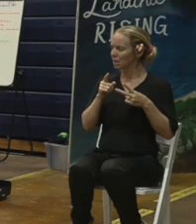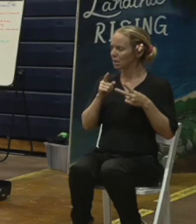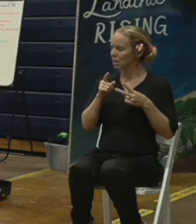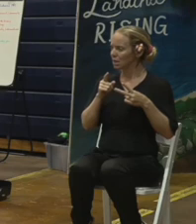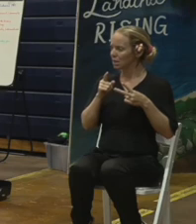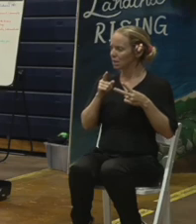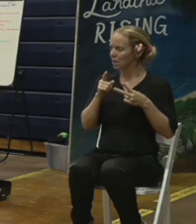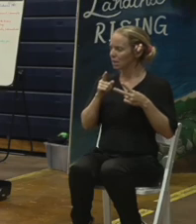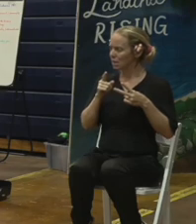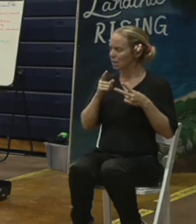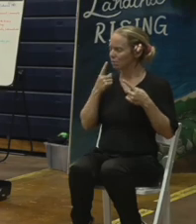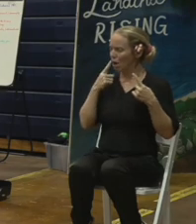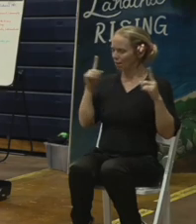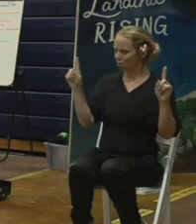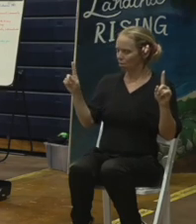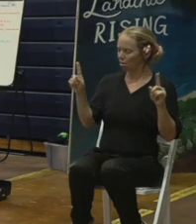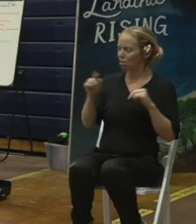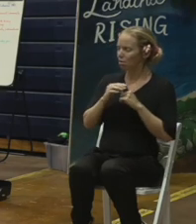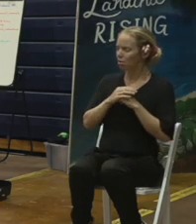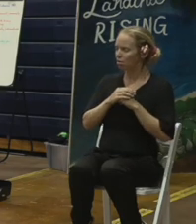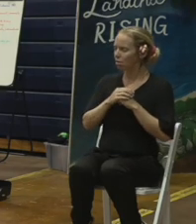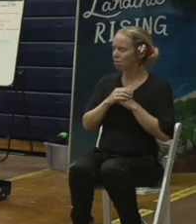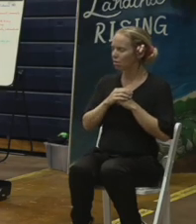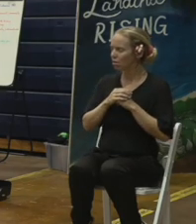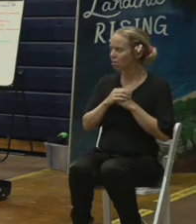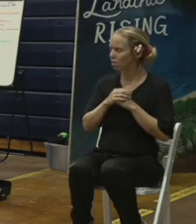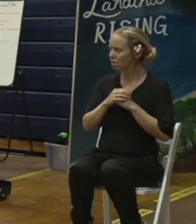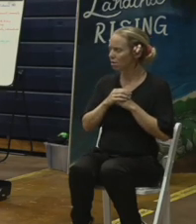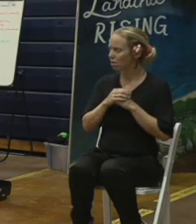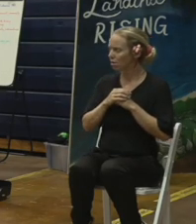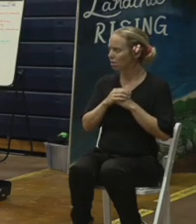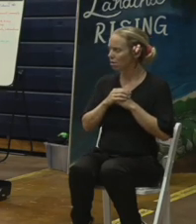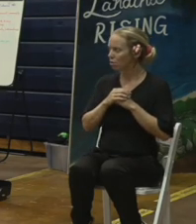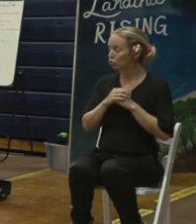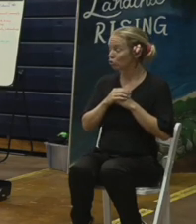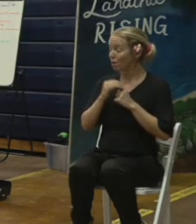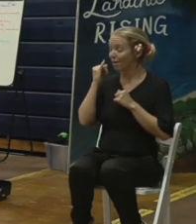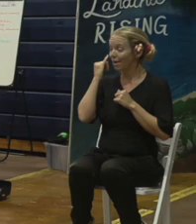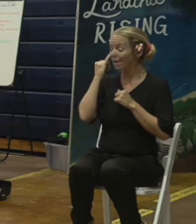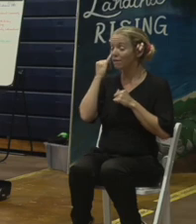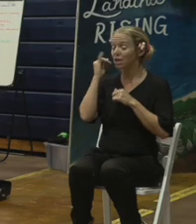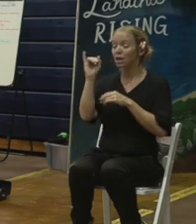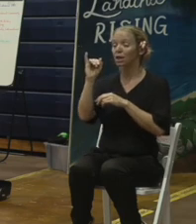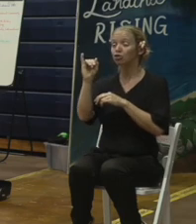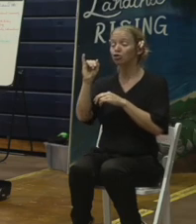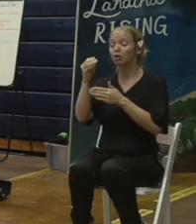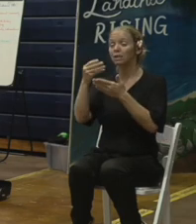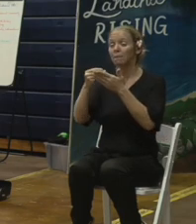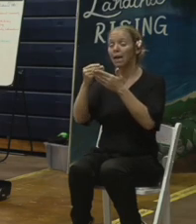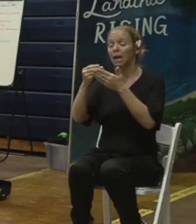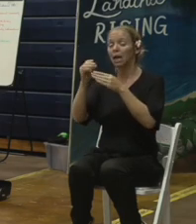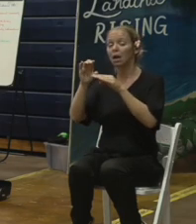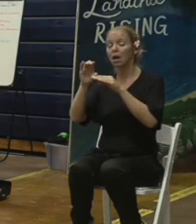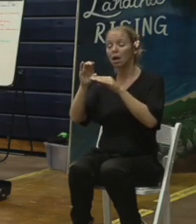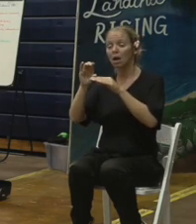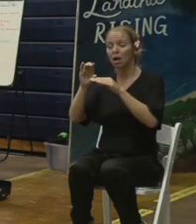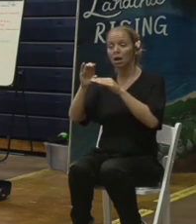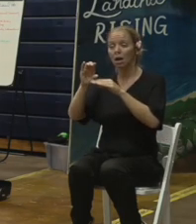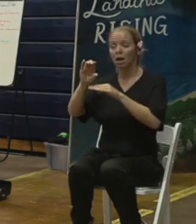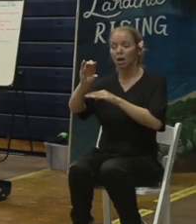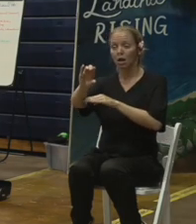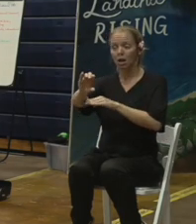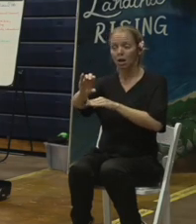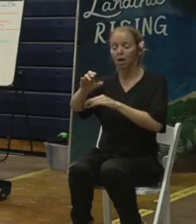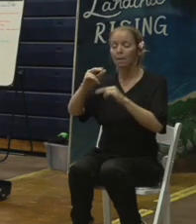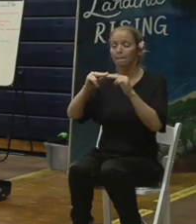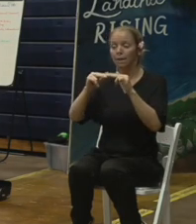after you've used your insurance monies to reconstruct your home if